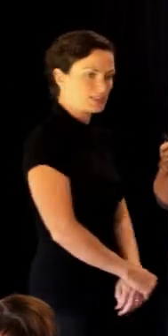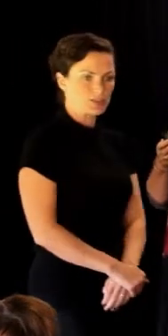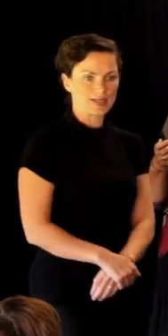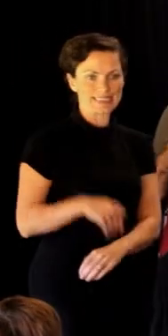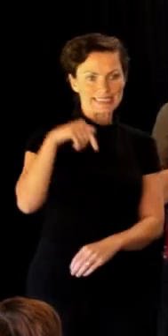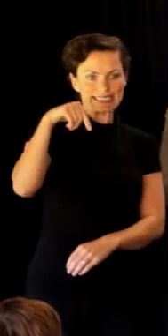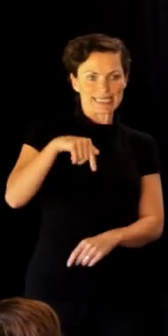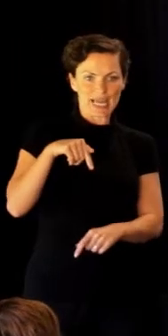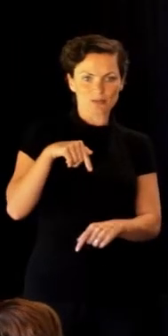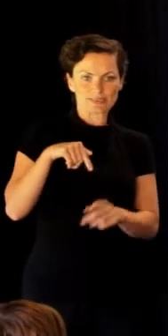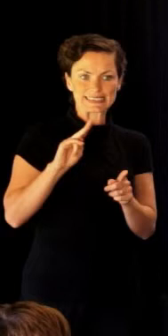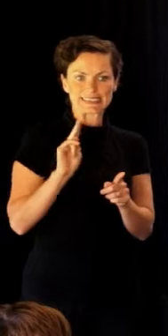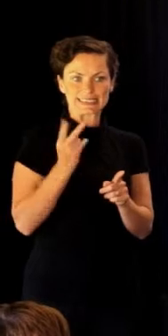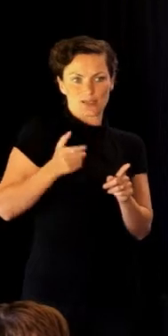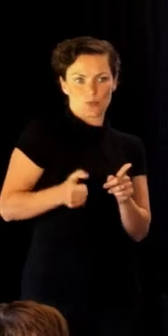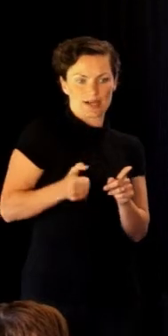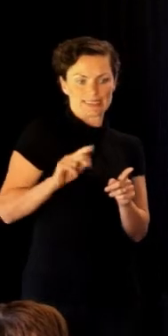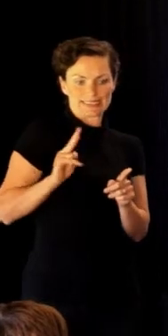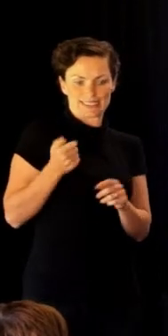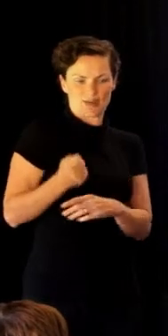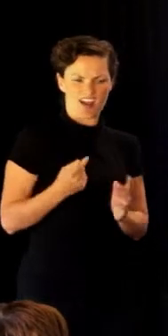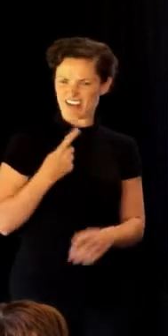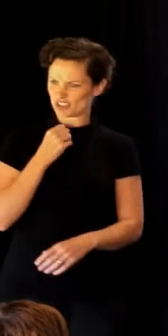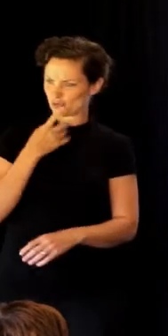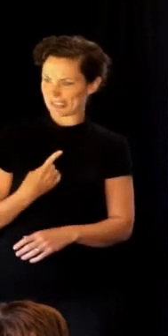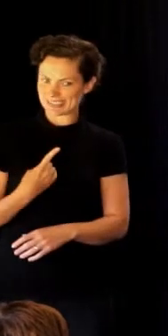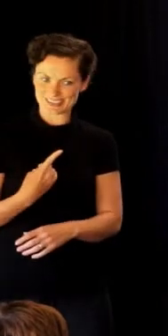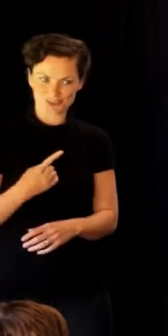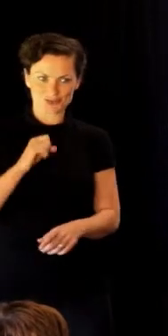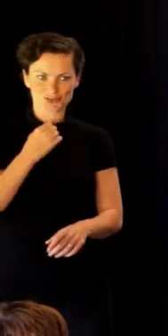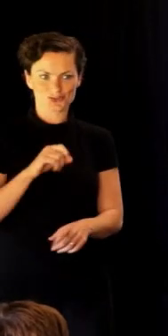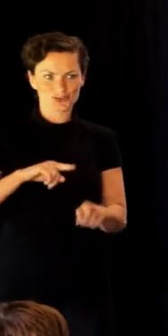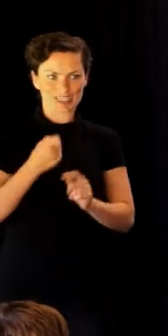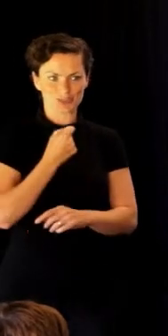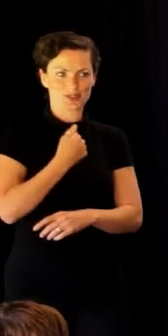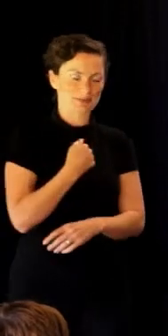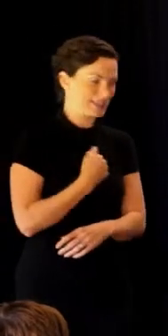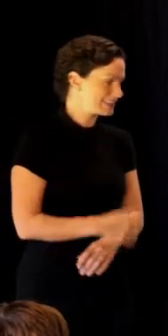It's the second hour of the day. That's a trick. It's awesome. Okay.